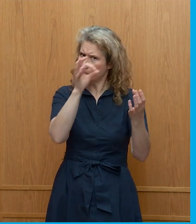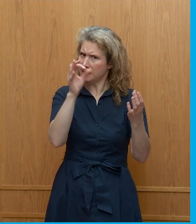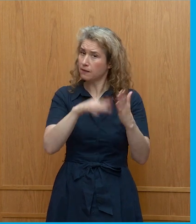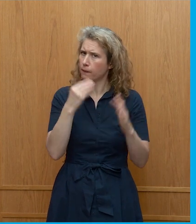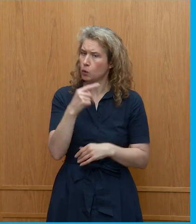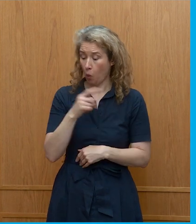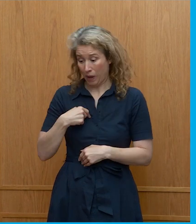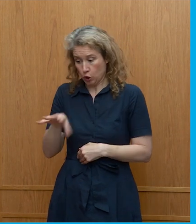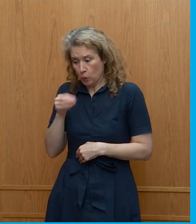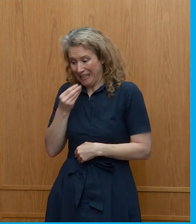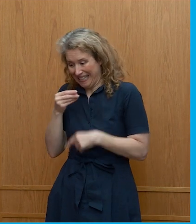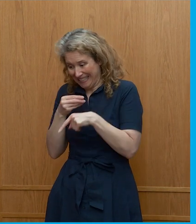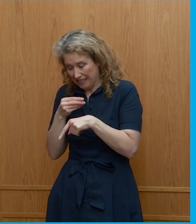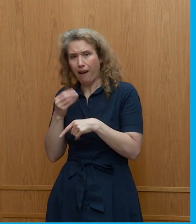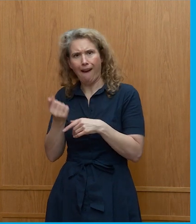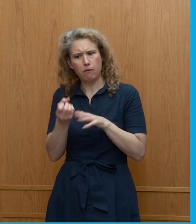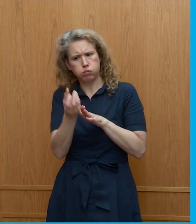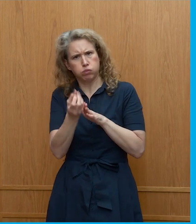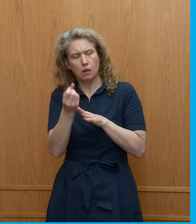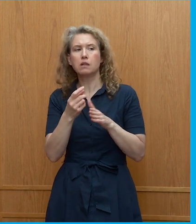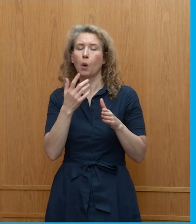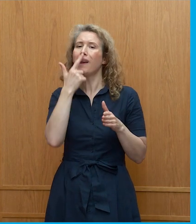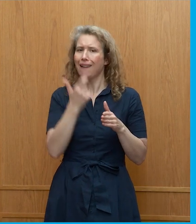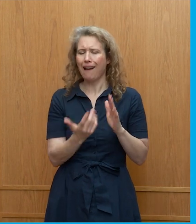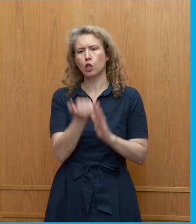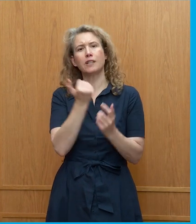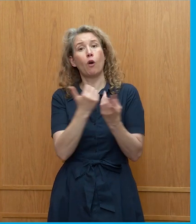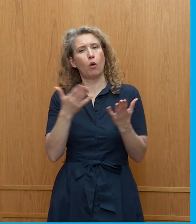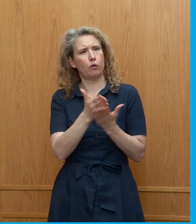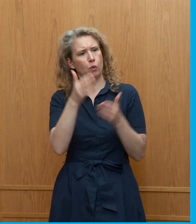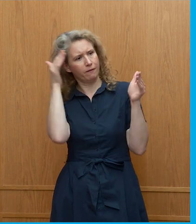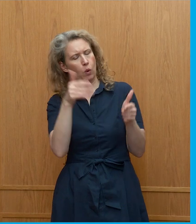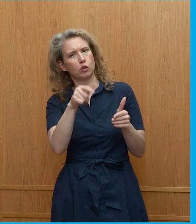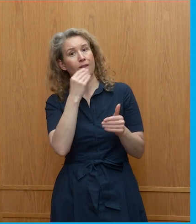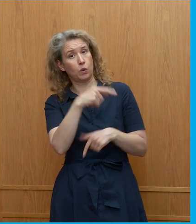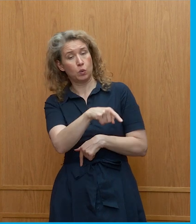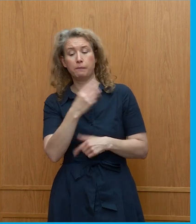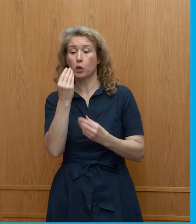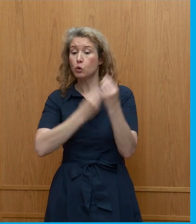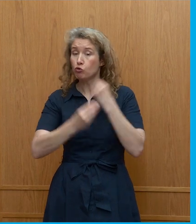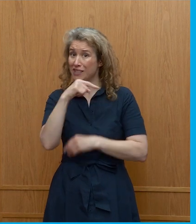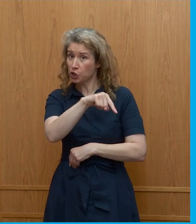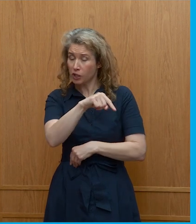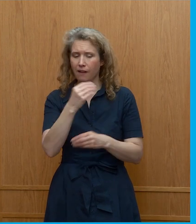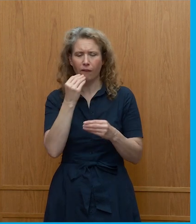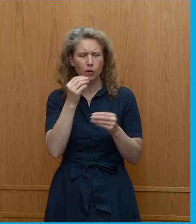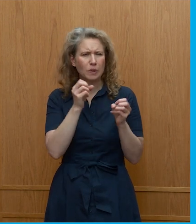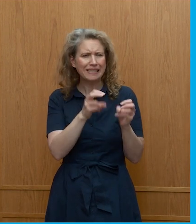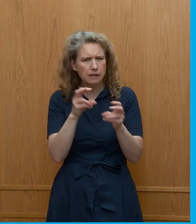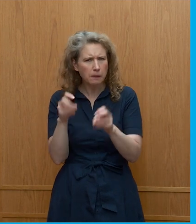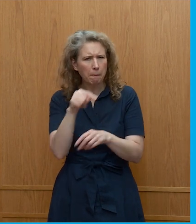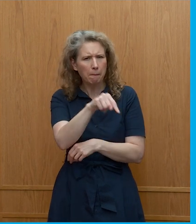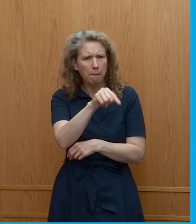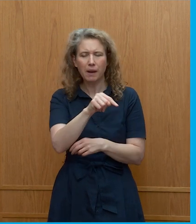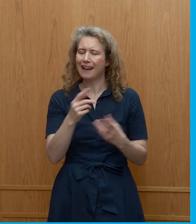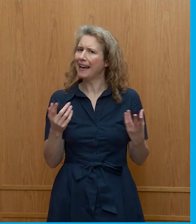consume. So there are considerable gains to be made. And within the nutrition area and the food systems area where we operate, like